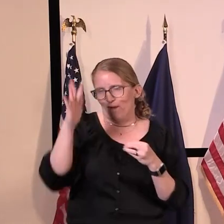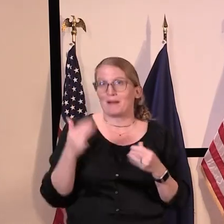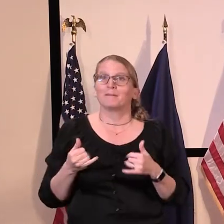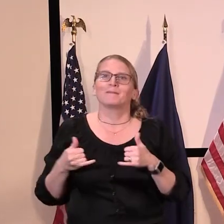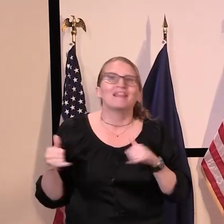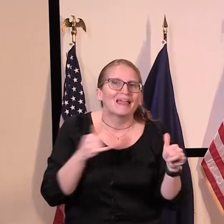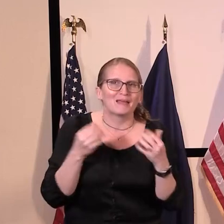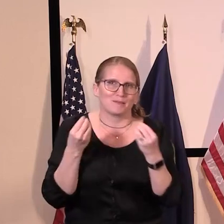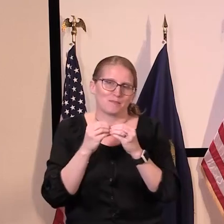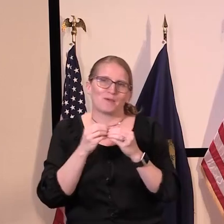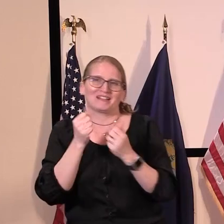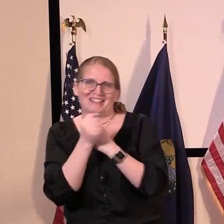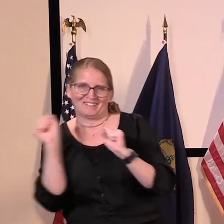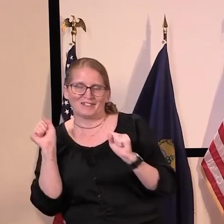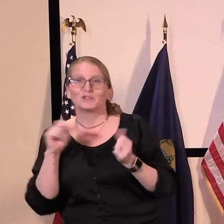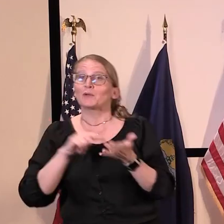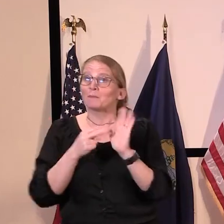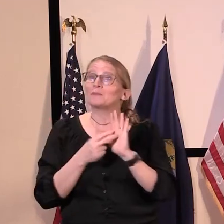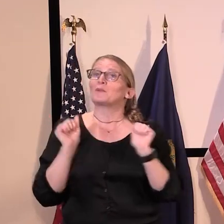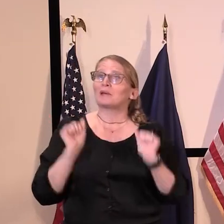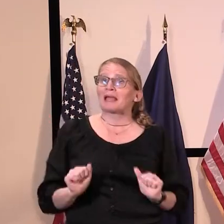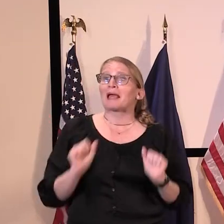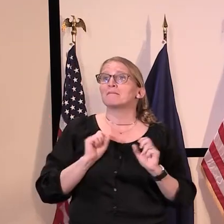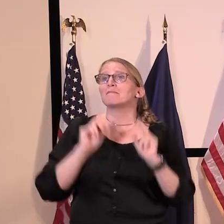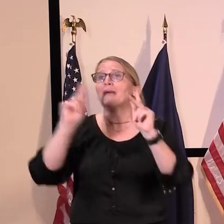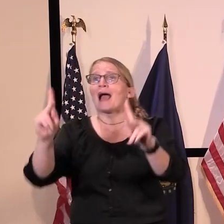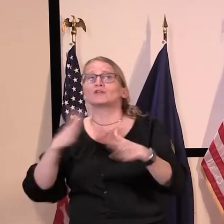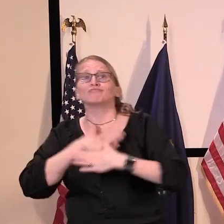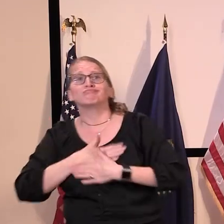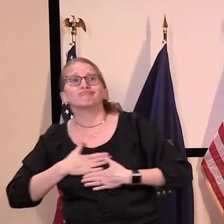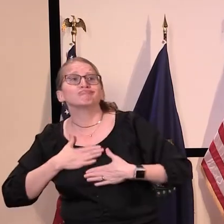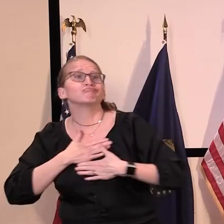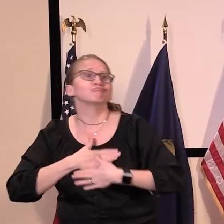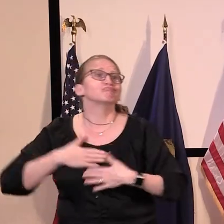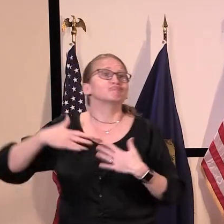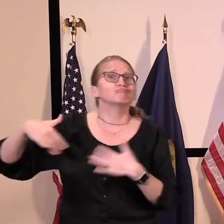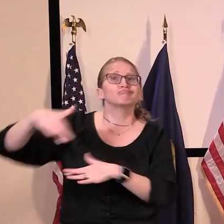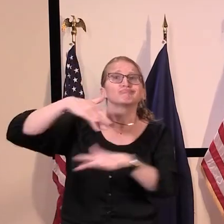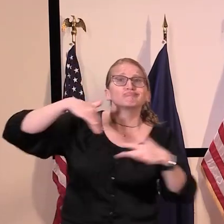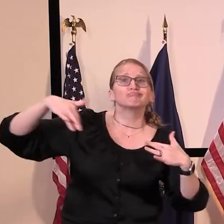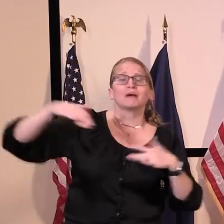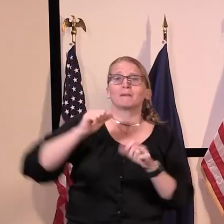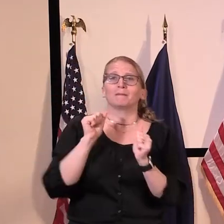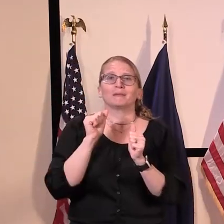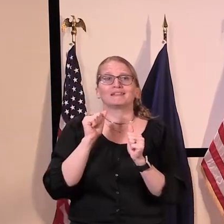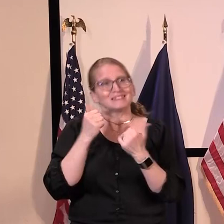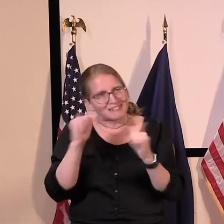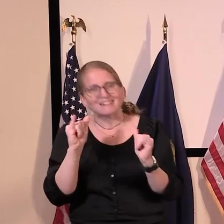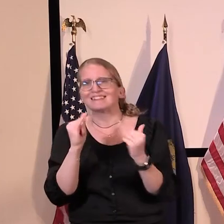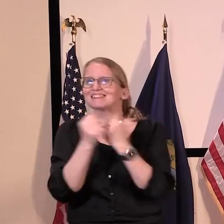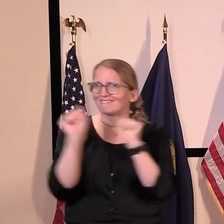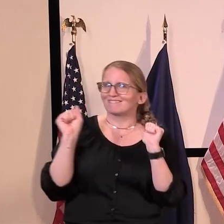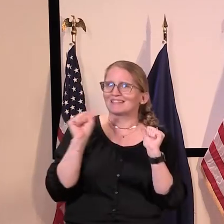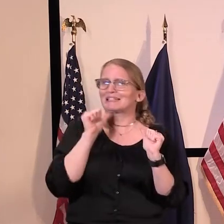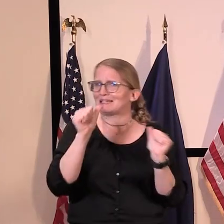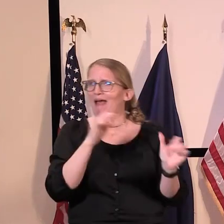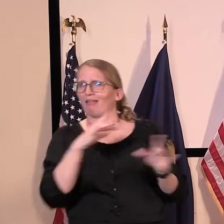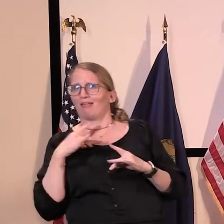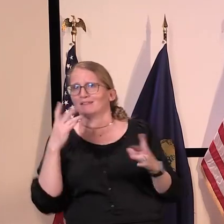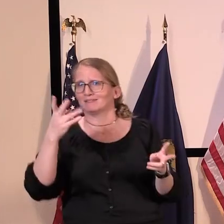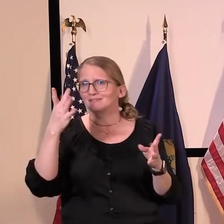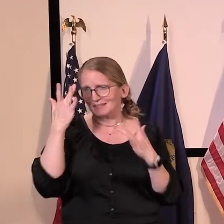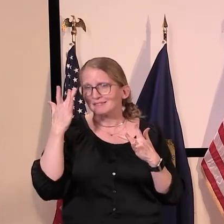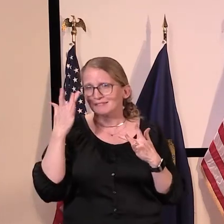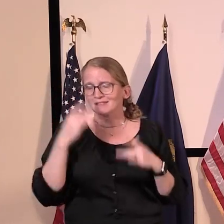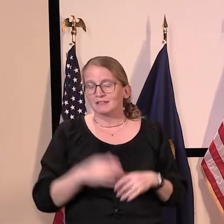can do the things that they love best about Vermont in a way that doesn't put health at risk. Again, this will be a very